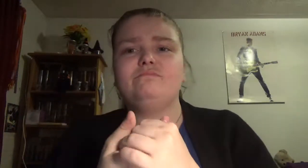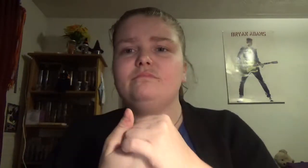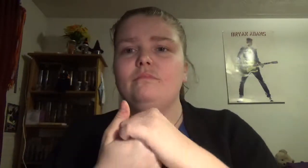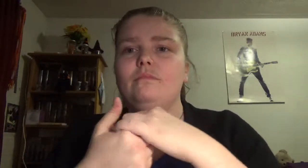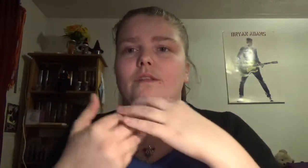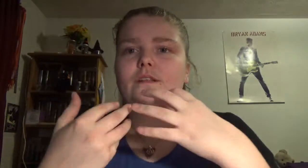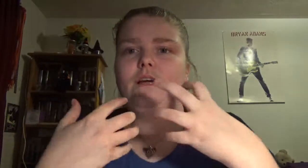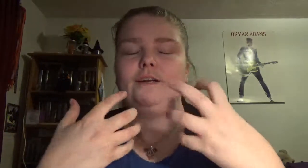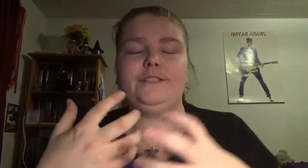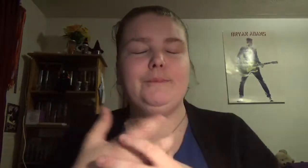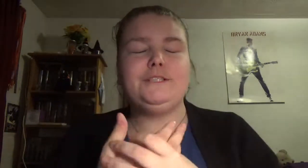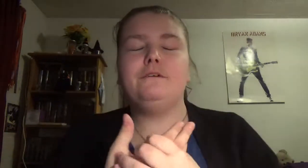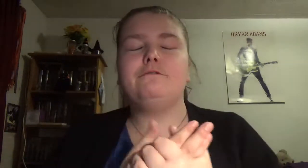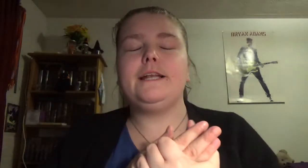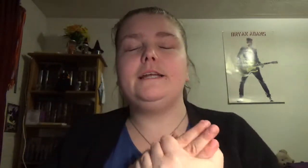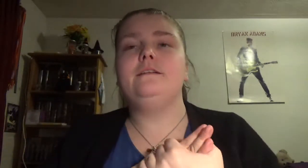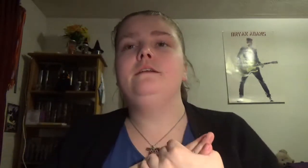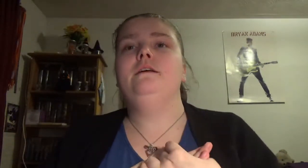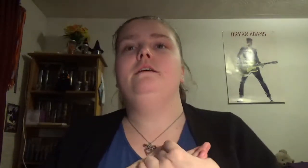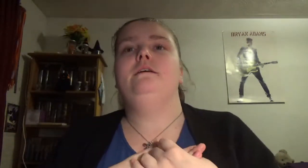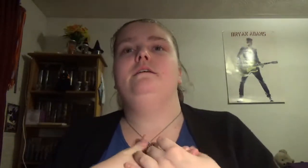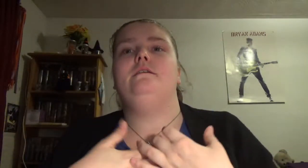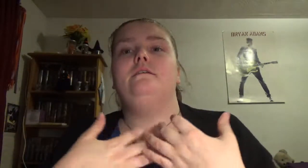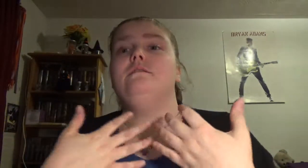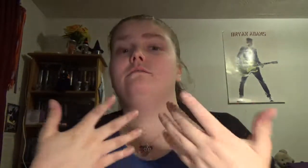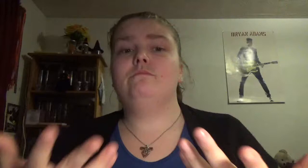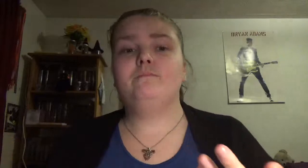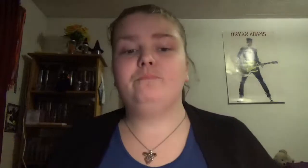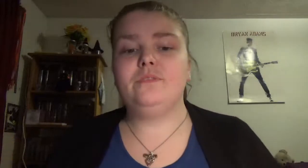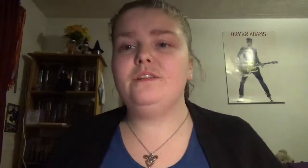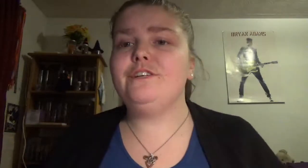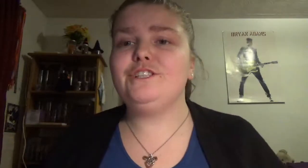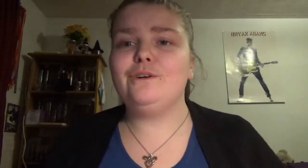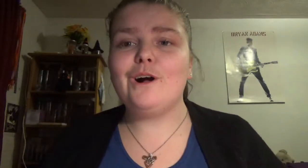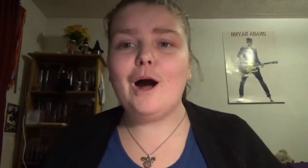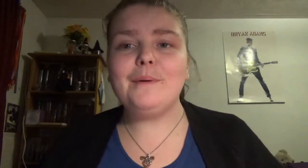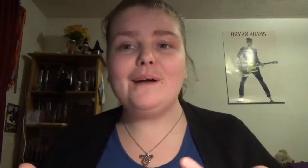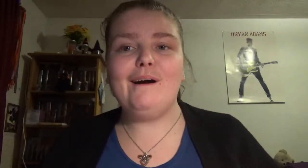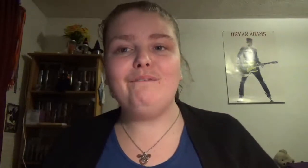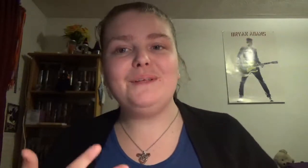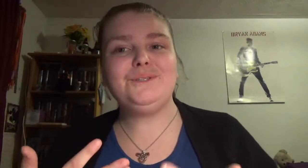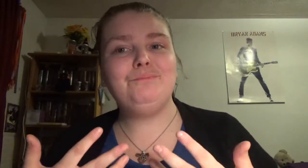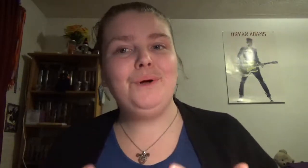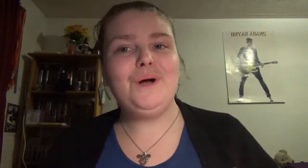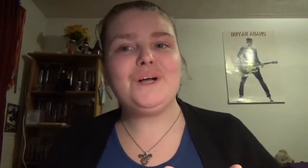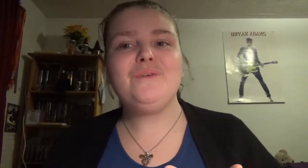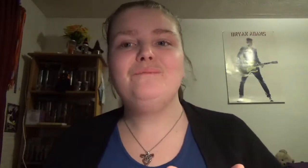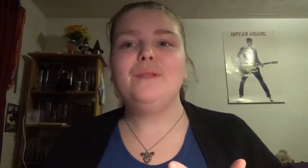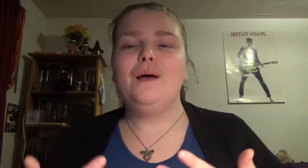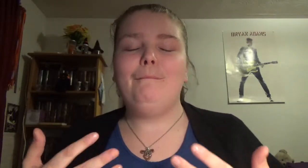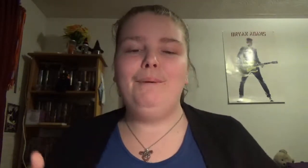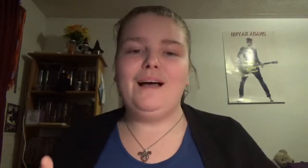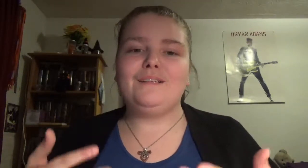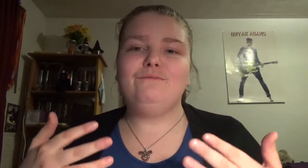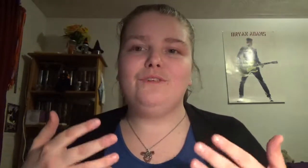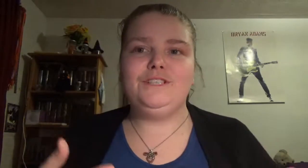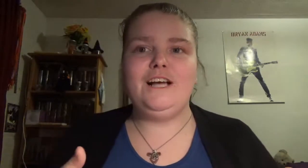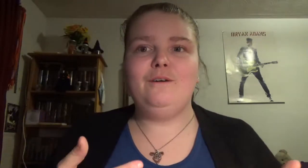I don't see myself getting the physical copy of this book but for some